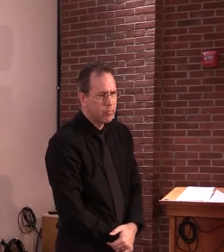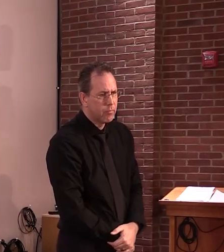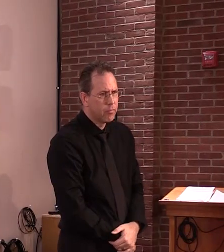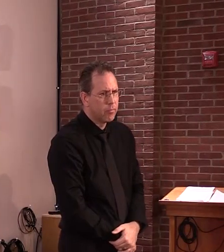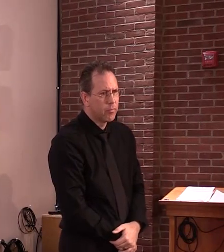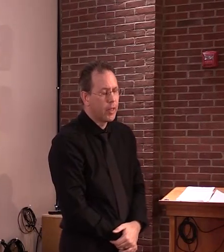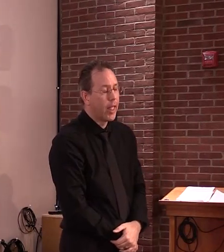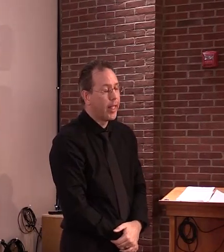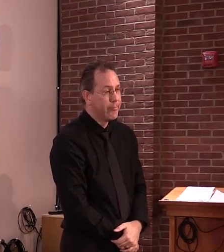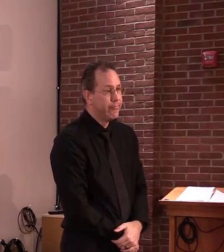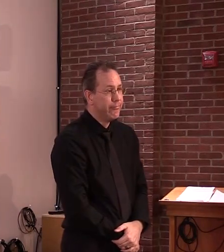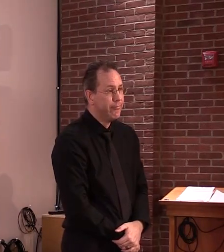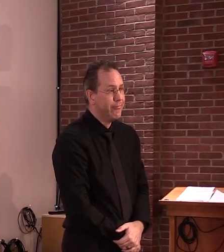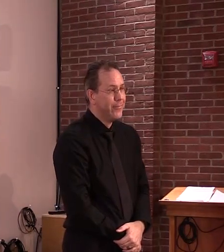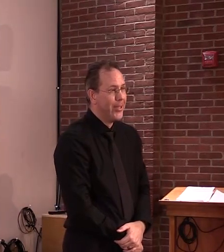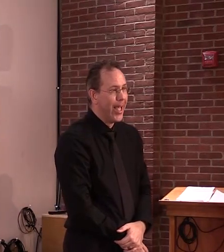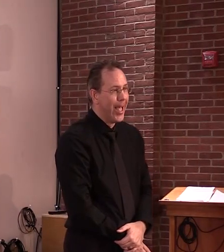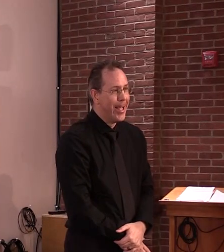Yes.